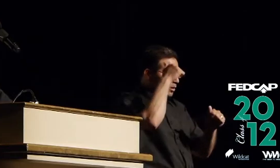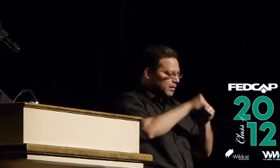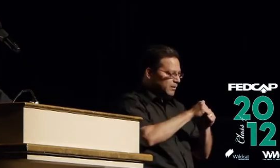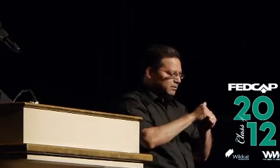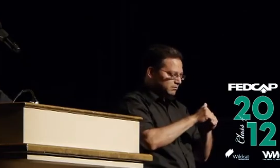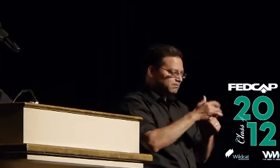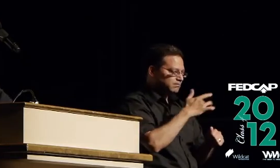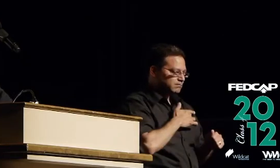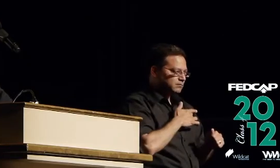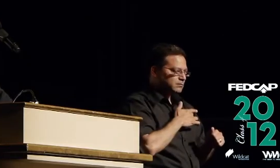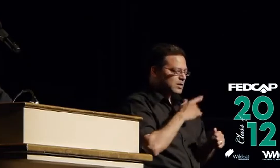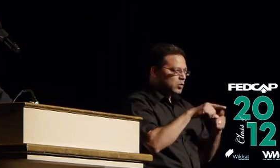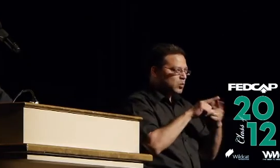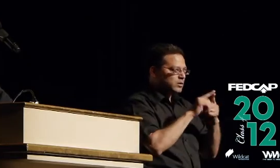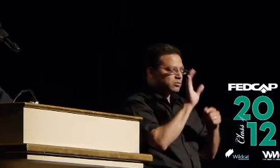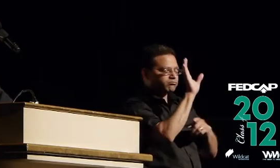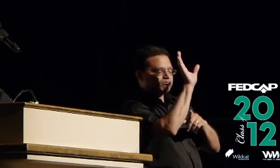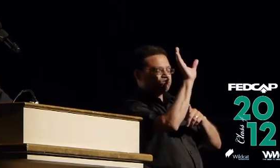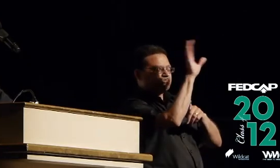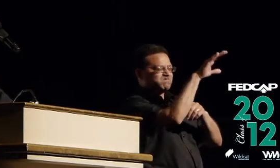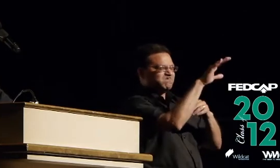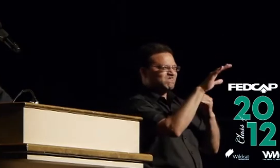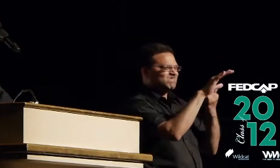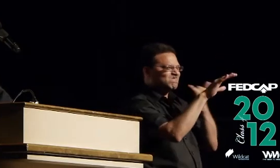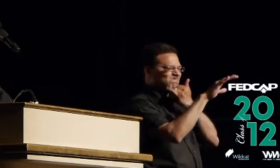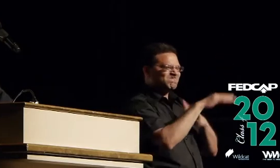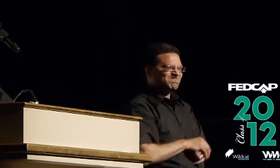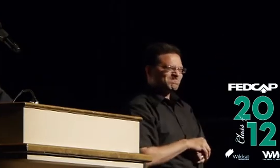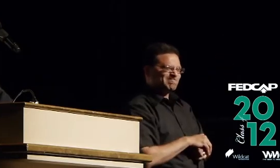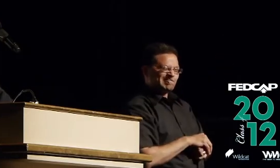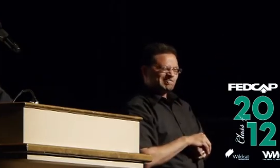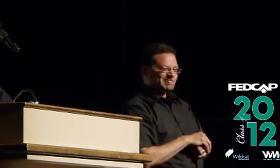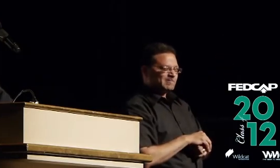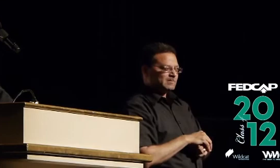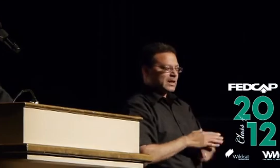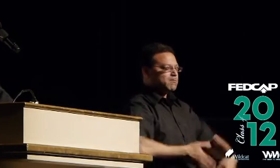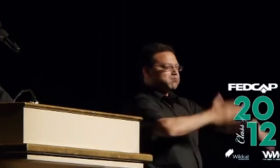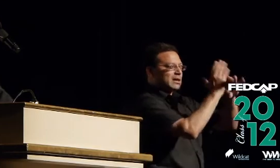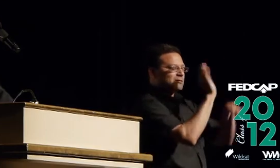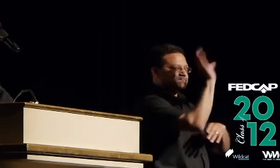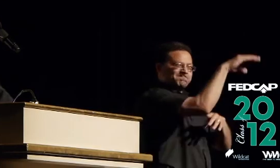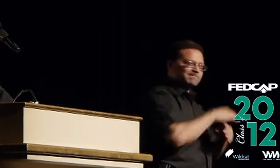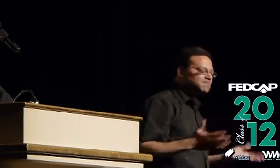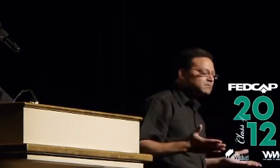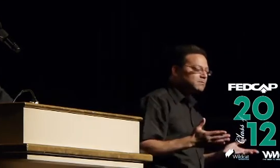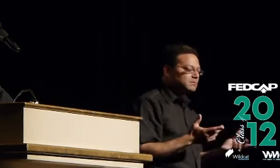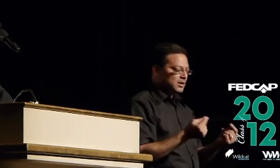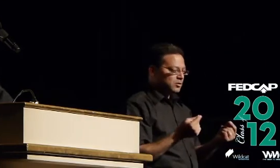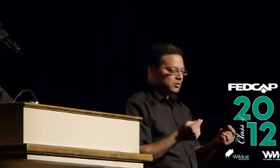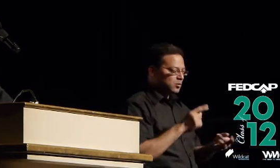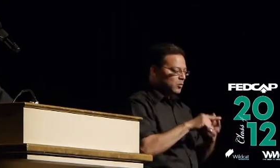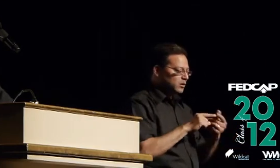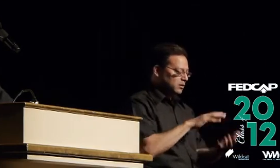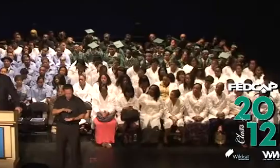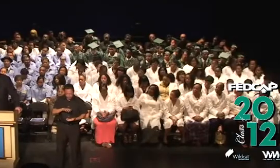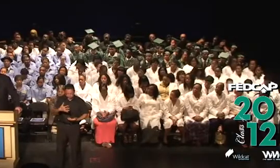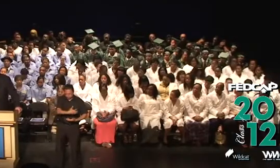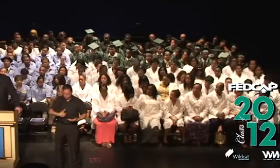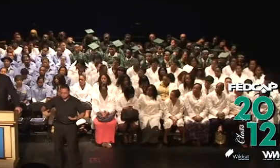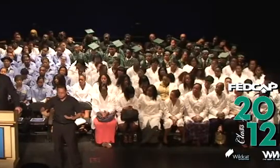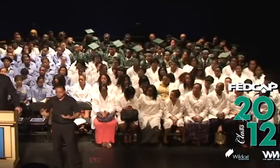-through what do you do when you miss what do you do when your shots blocked what do you do when the ball is taken away